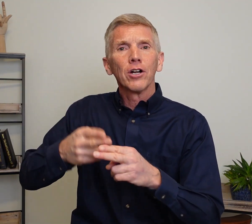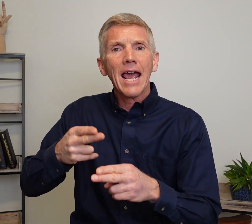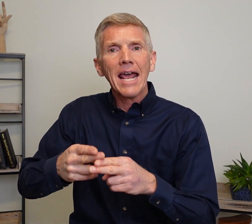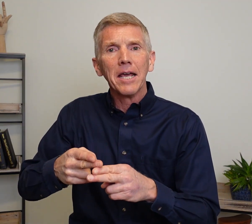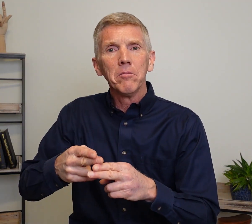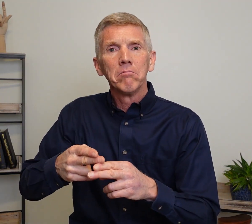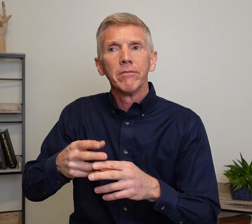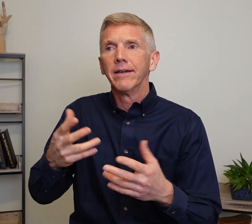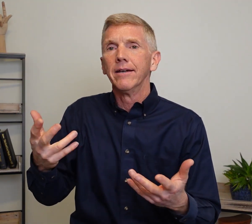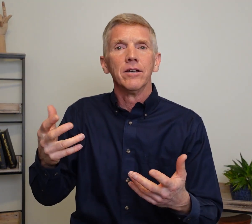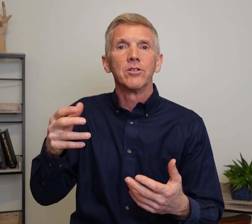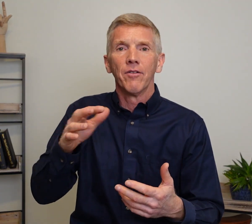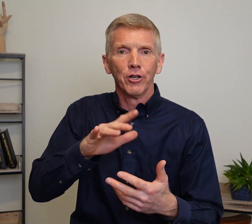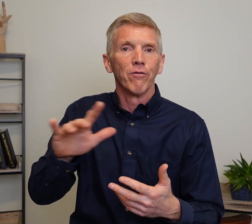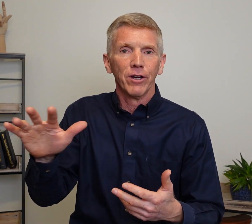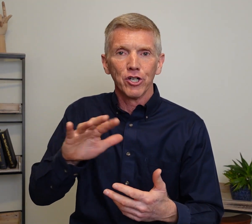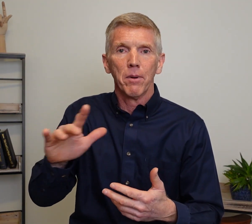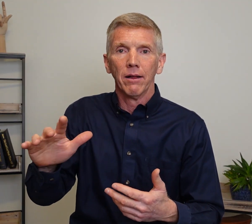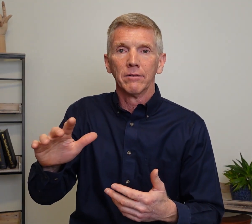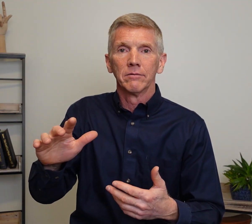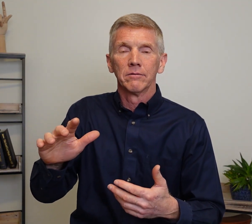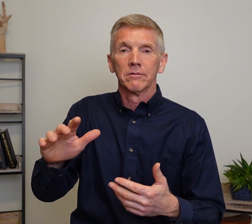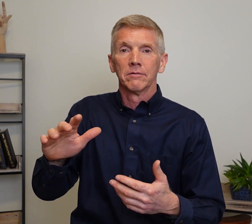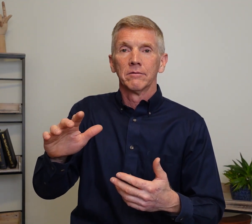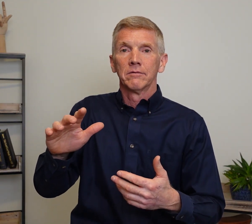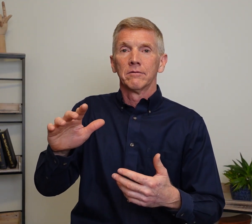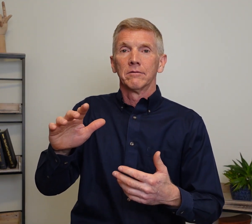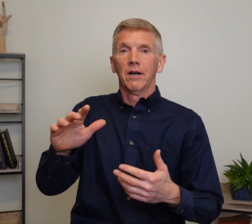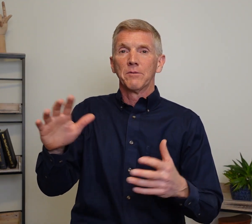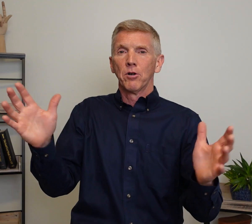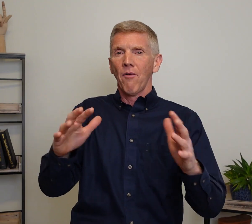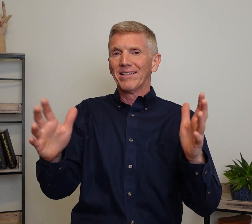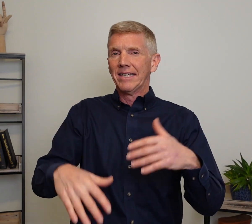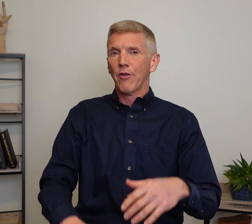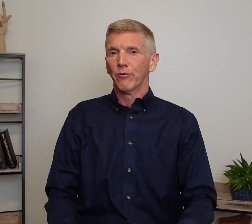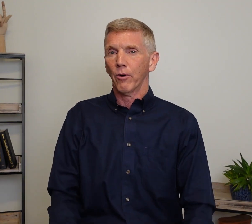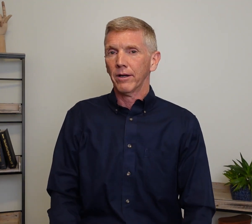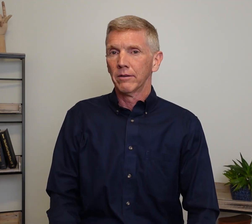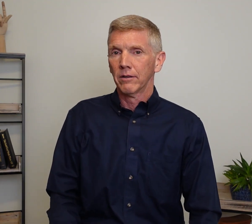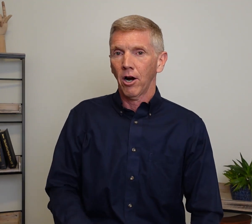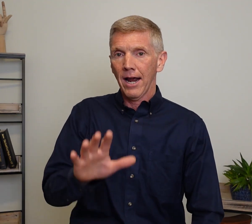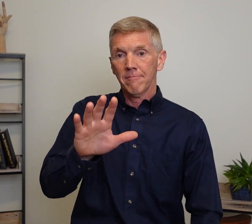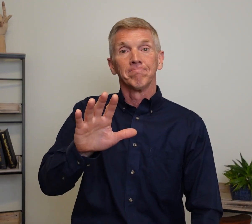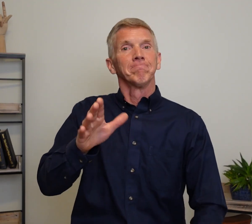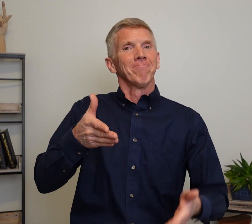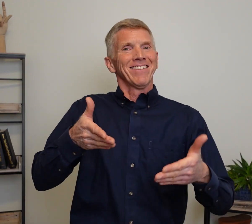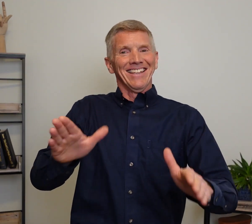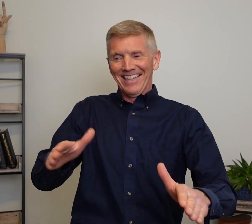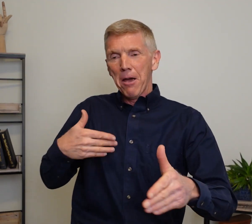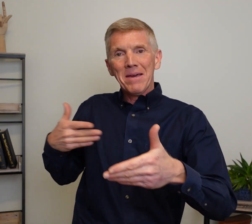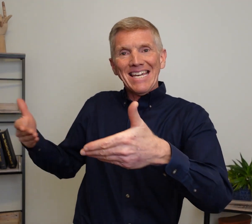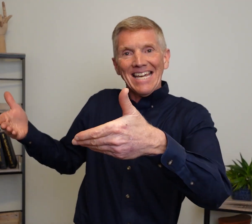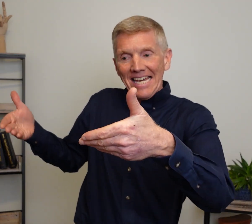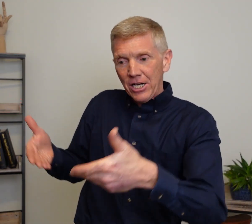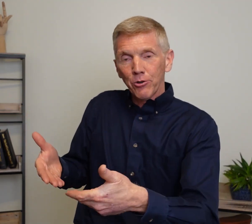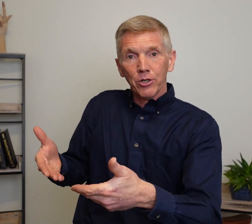name. Is. And then you're to fingerspell it. Alright. Let's put all that together for you. Alright. Let me introduce.